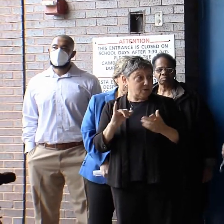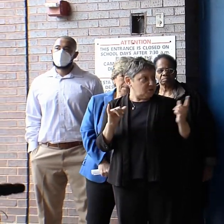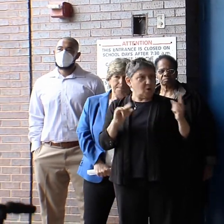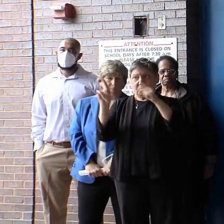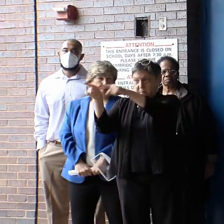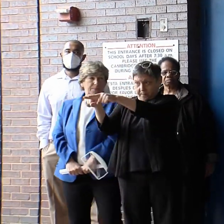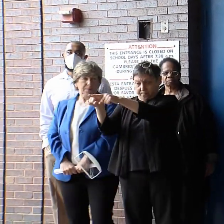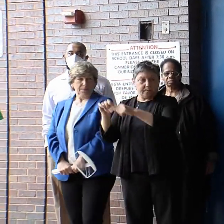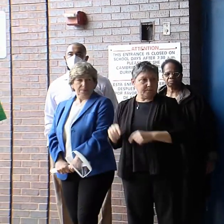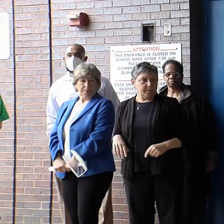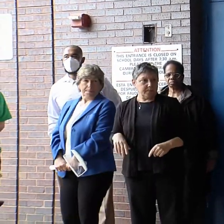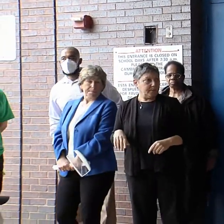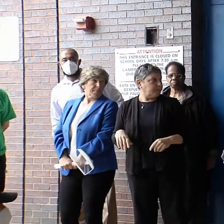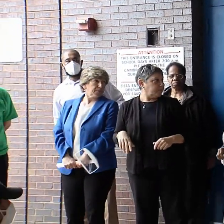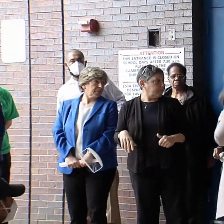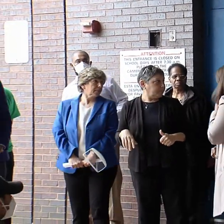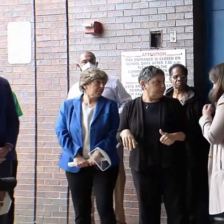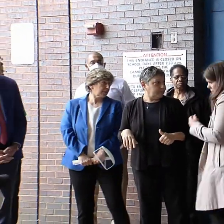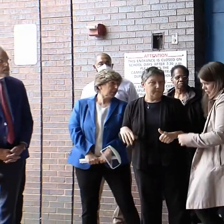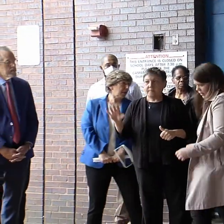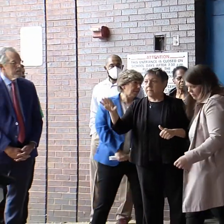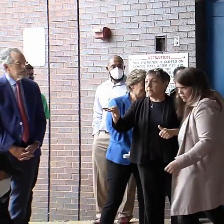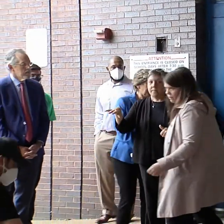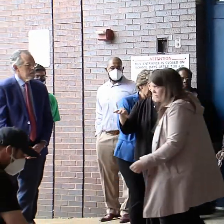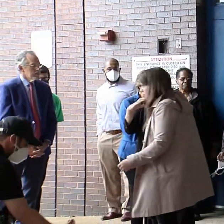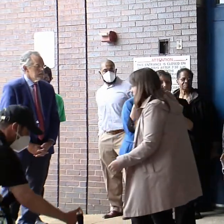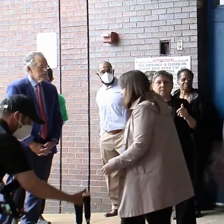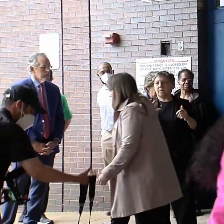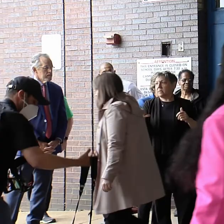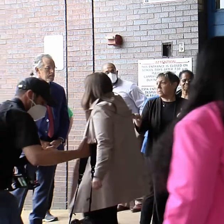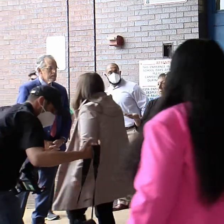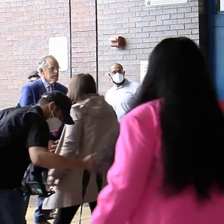can do the sidewalks. Dr. we do? Dr. Yeah.